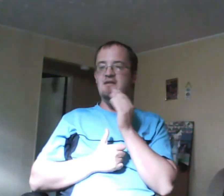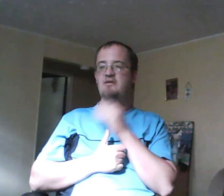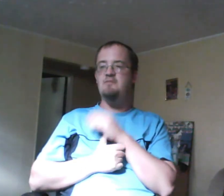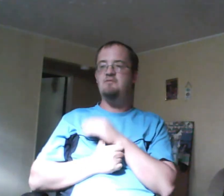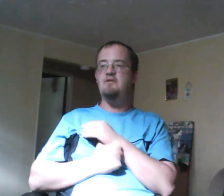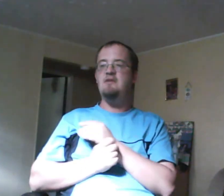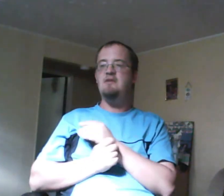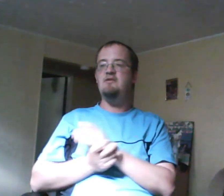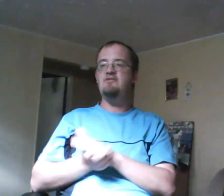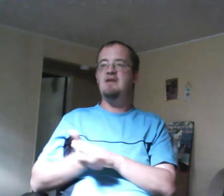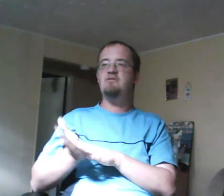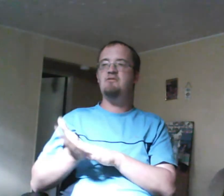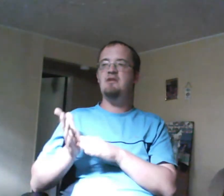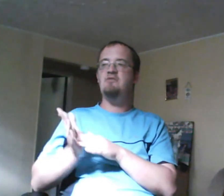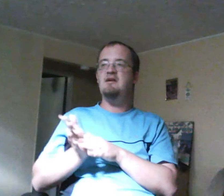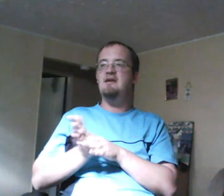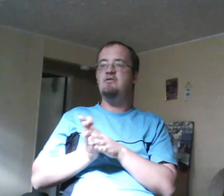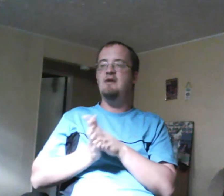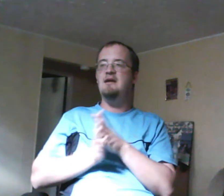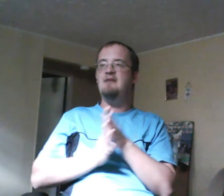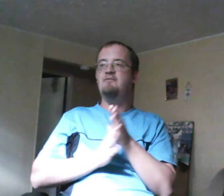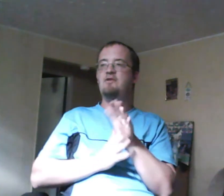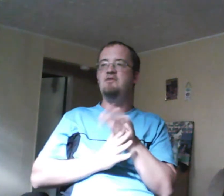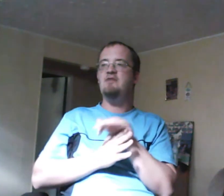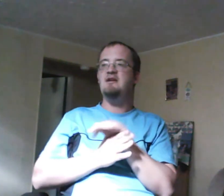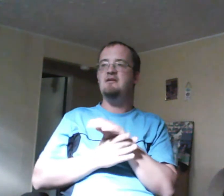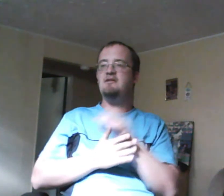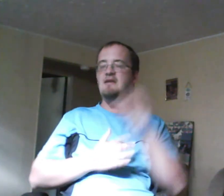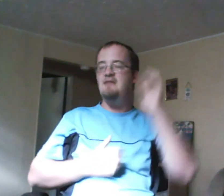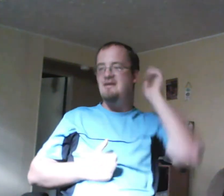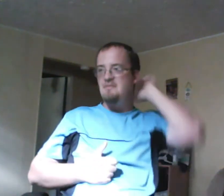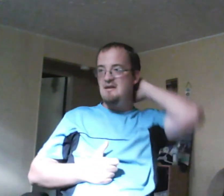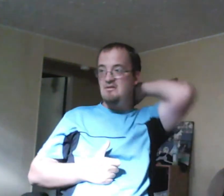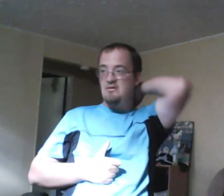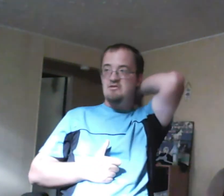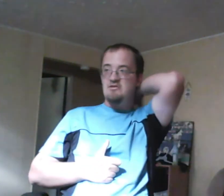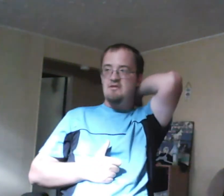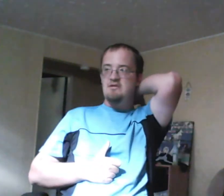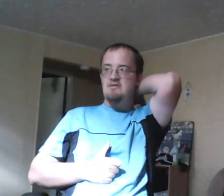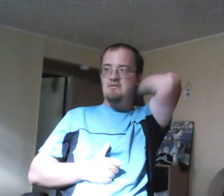Zoe basically kicks Frankie off the squad and forces Frankie to stay silent because, you know, you're just as guilty as everyone else.